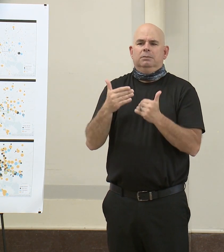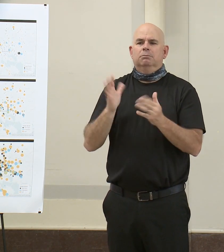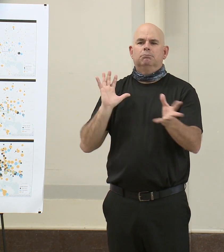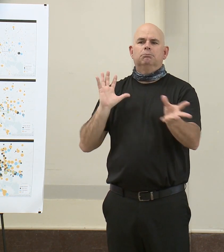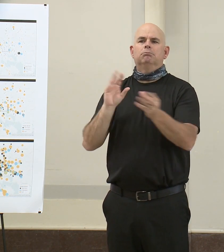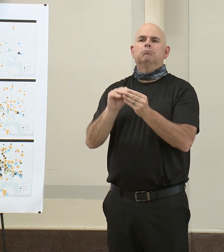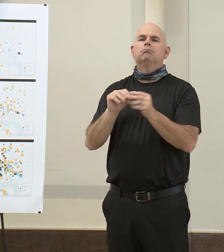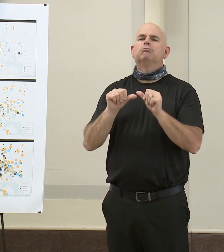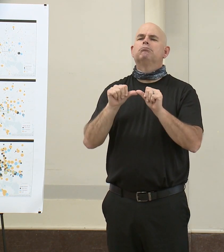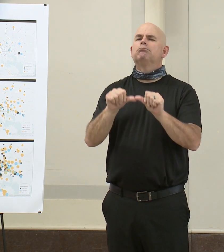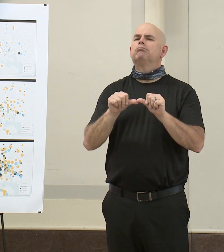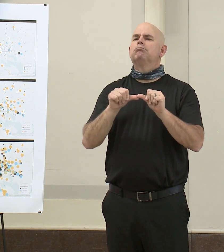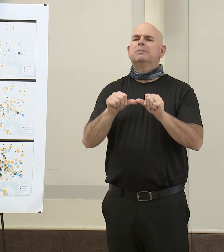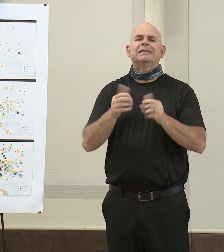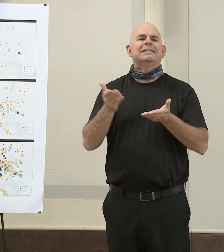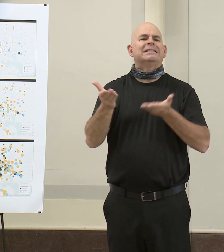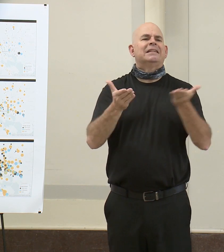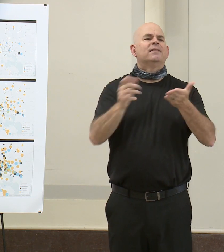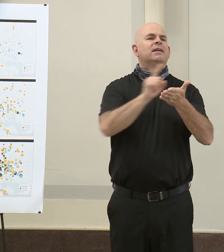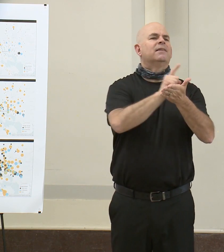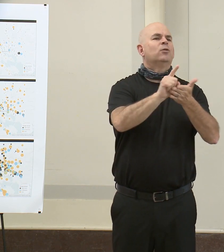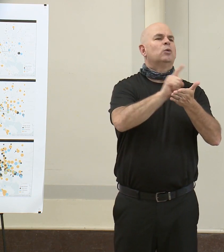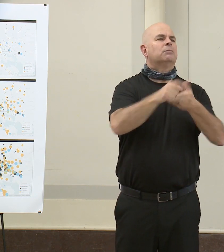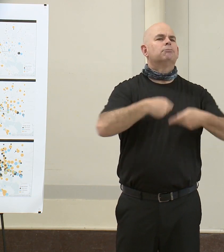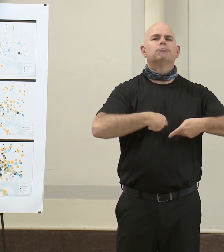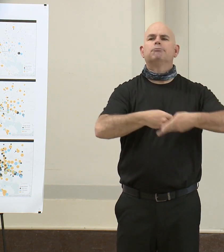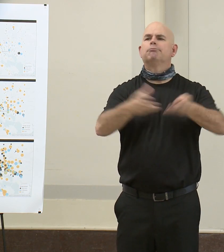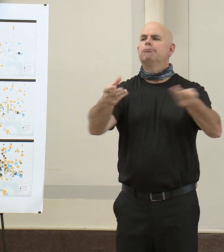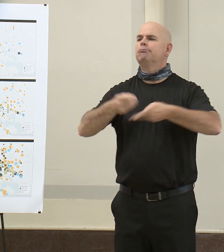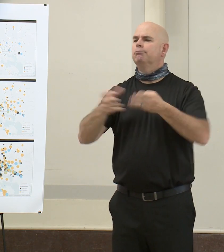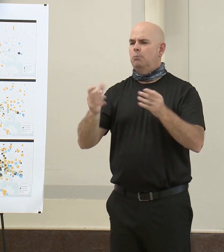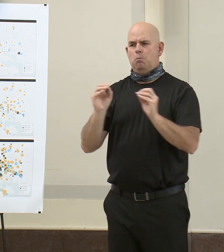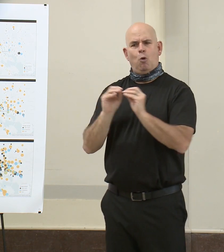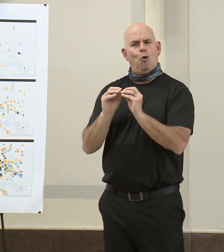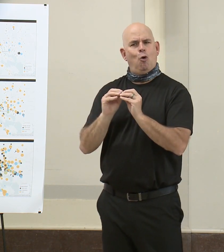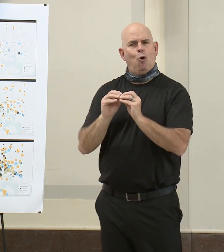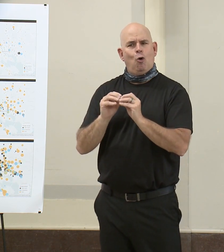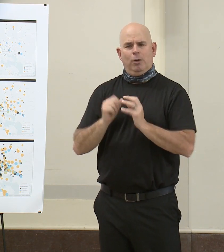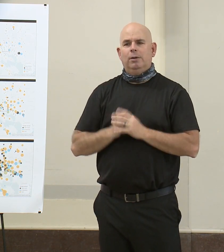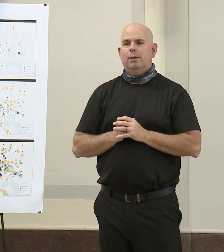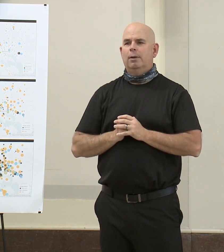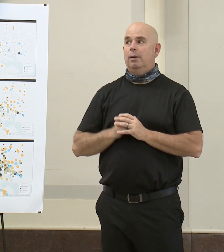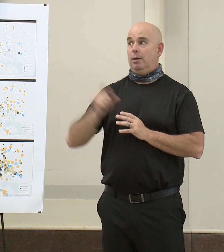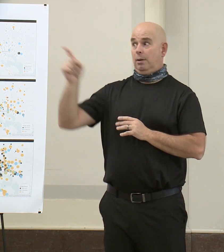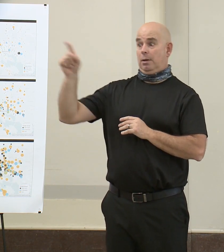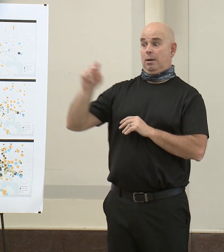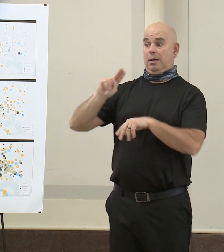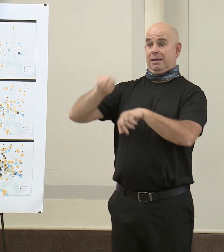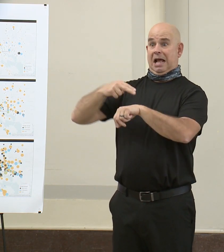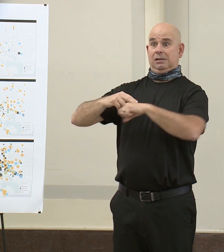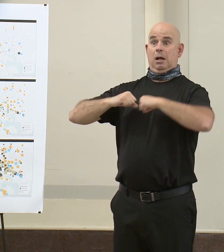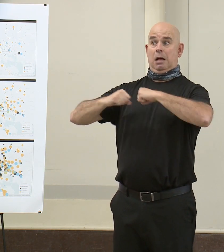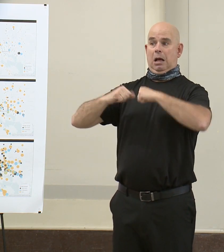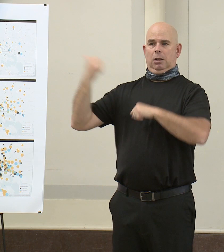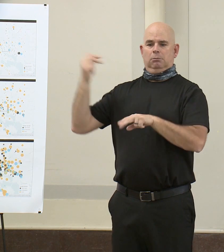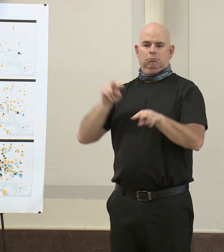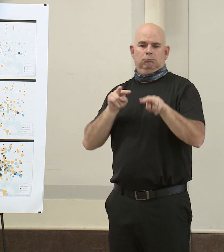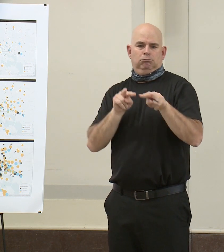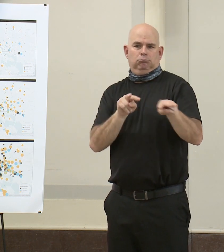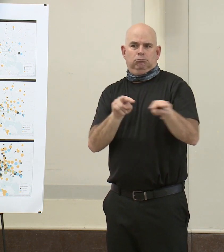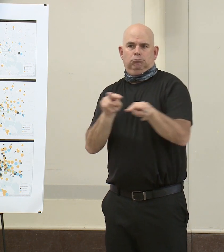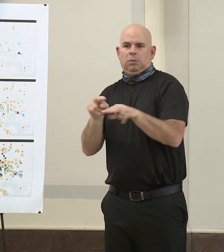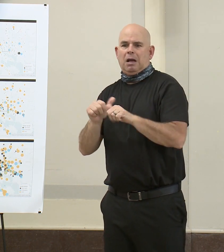deliveries every week. The Maryland National Guard provides critical logistical support by